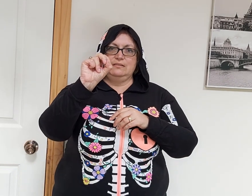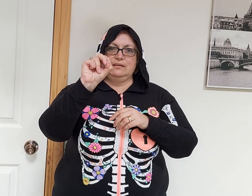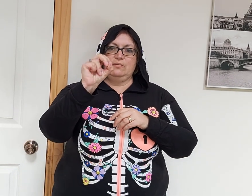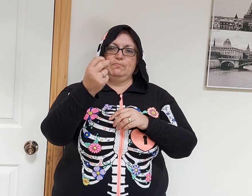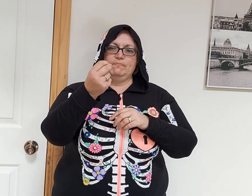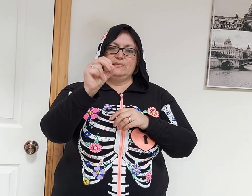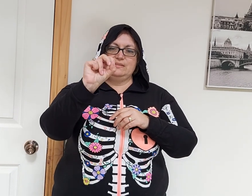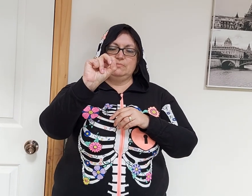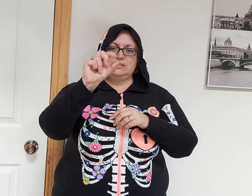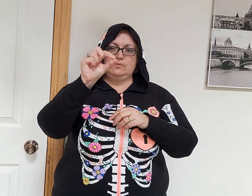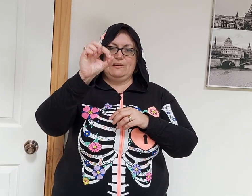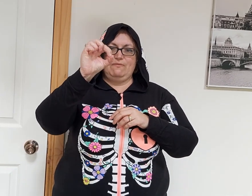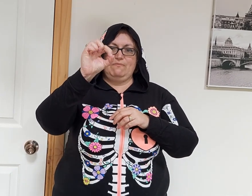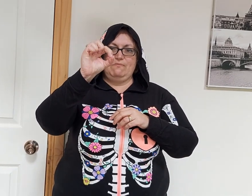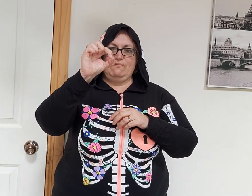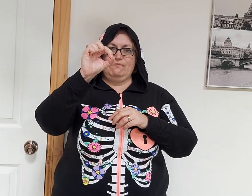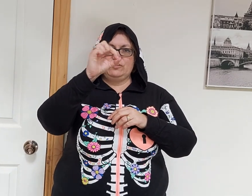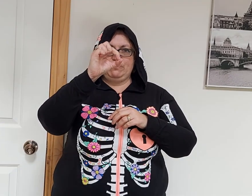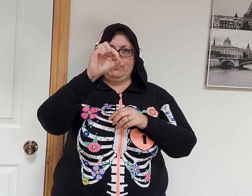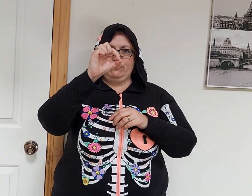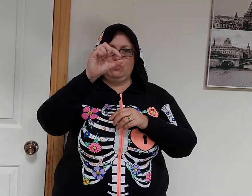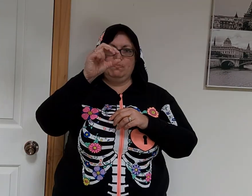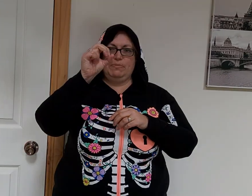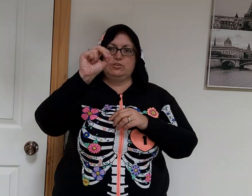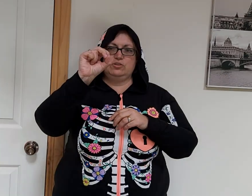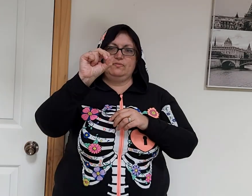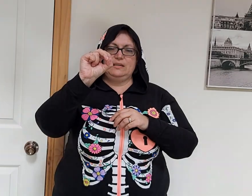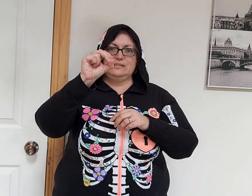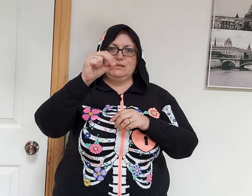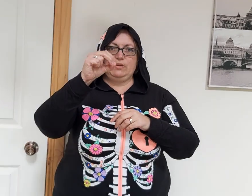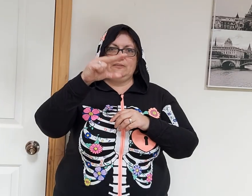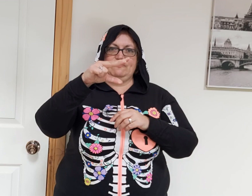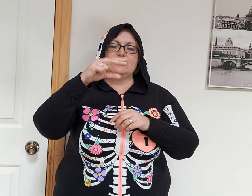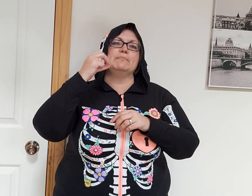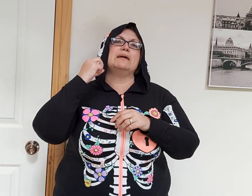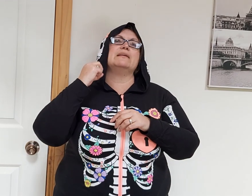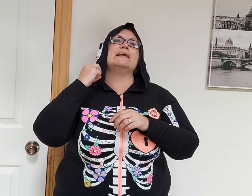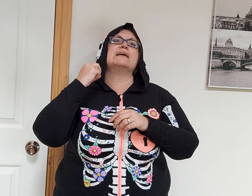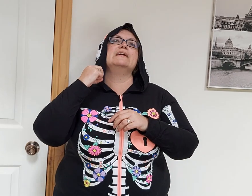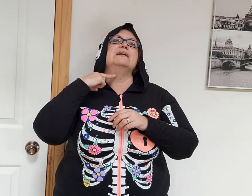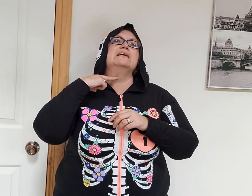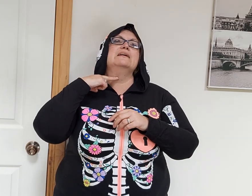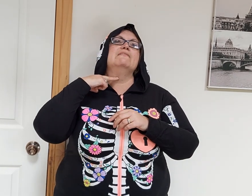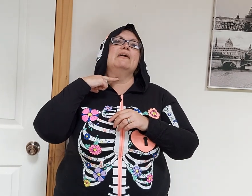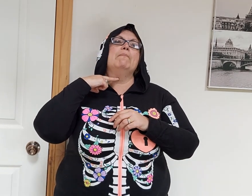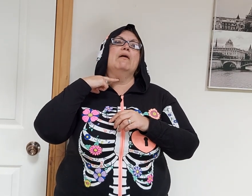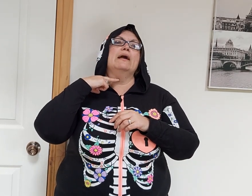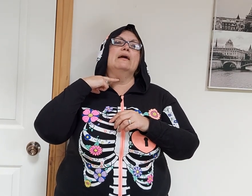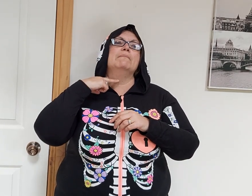Now similar to our shape before but two fingers and we're going to flick them out in neck. Vampire.